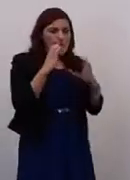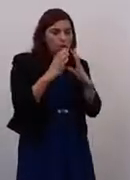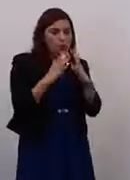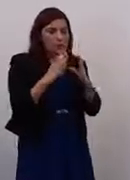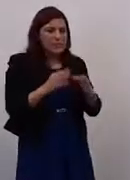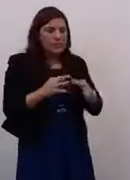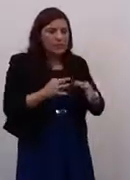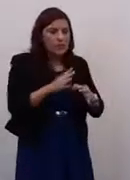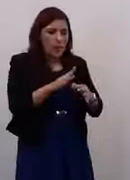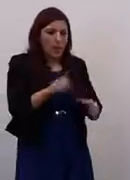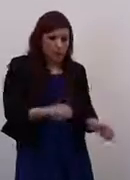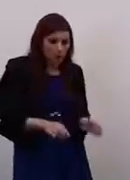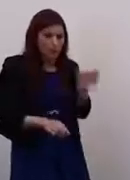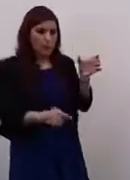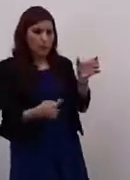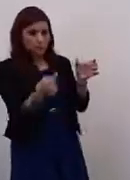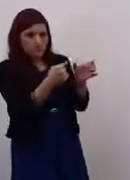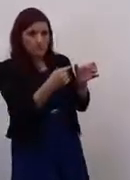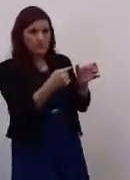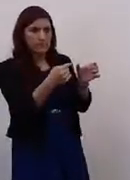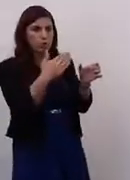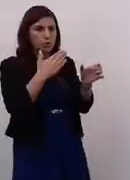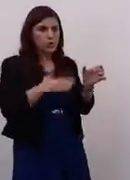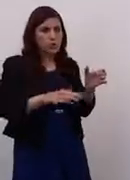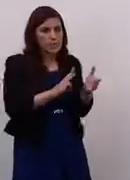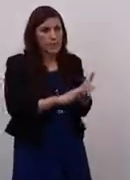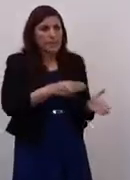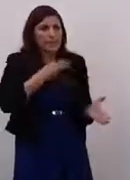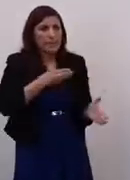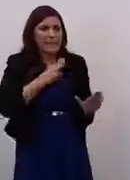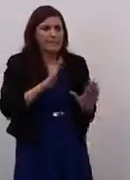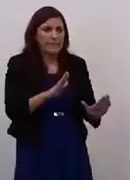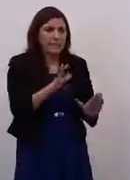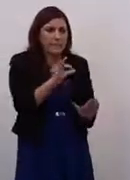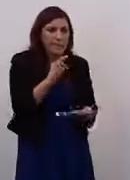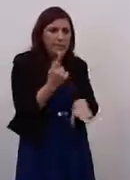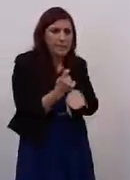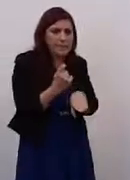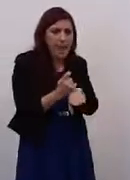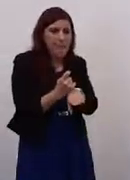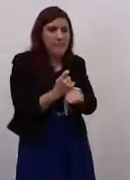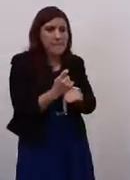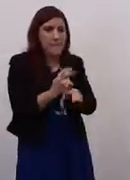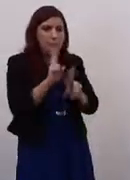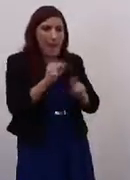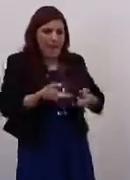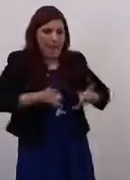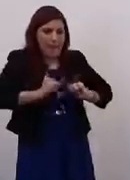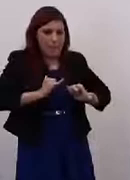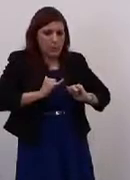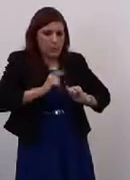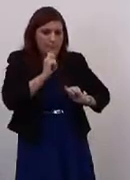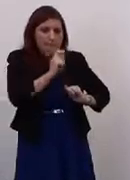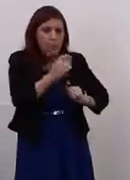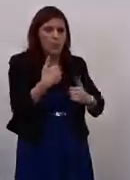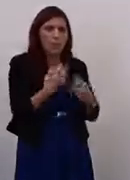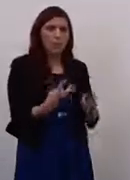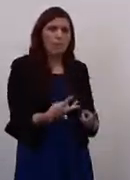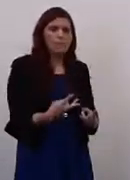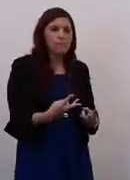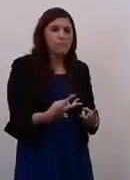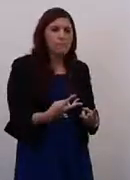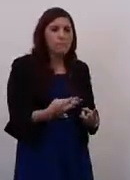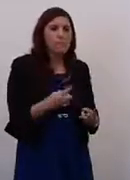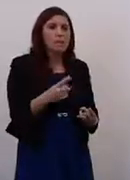you can pick up a card and just say, please, just a minute, give me a bit of time so that I can communicate properly with you. Our